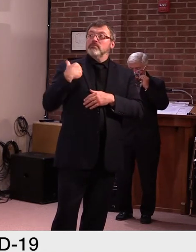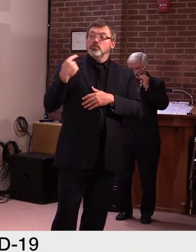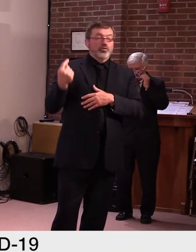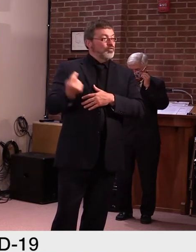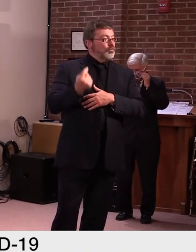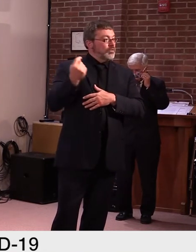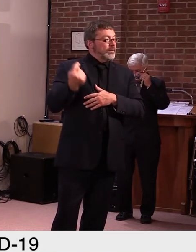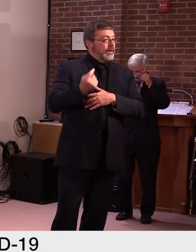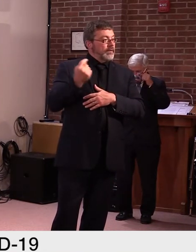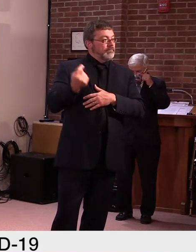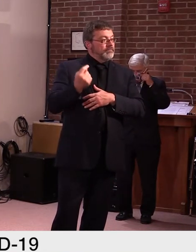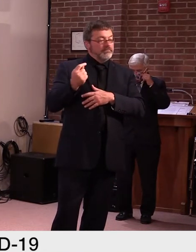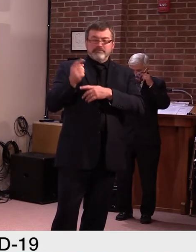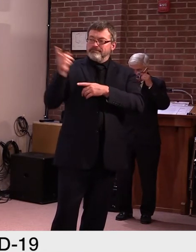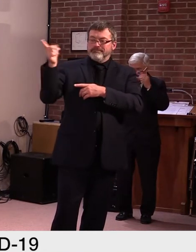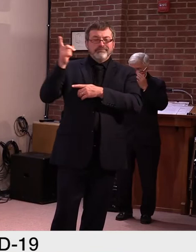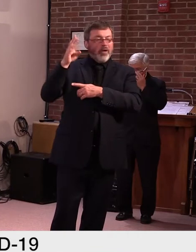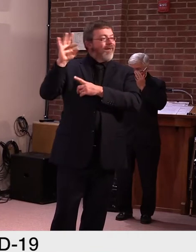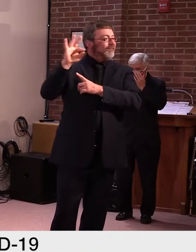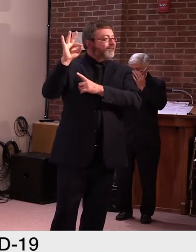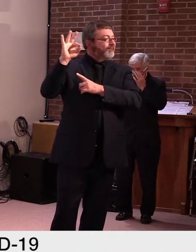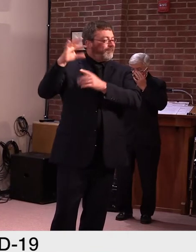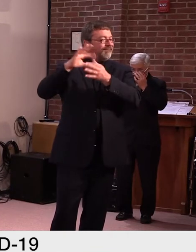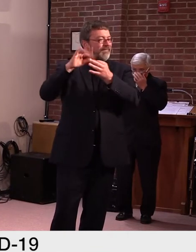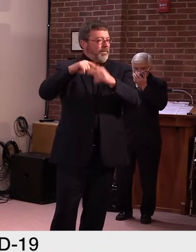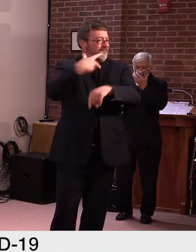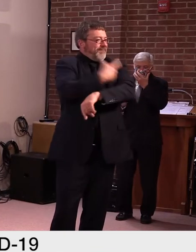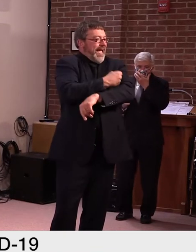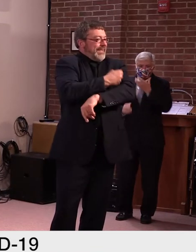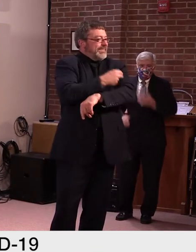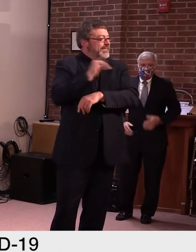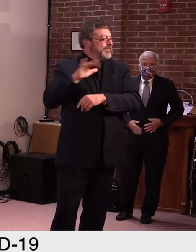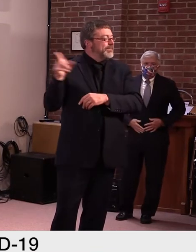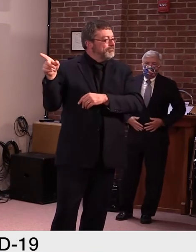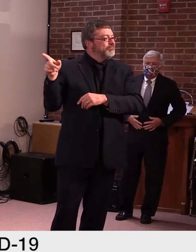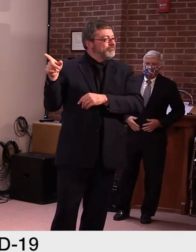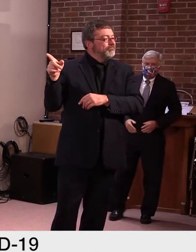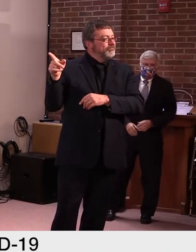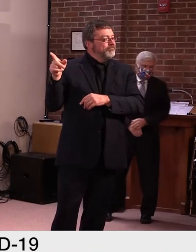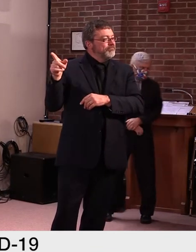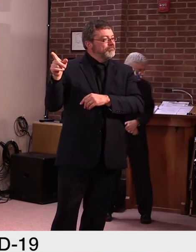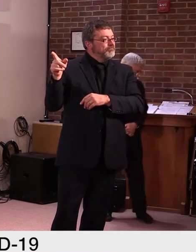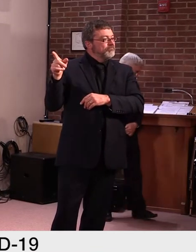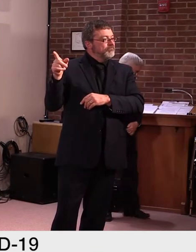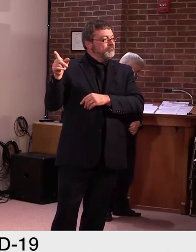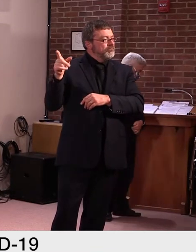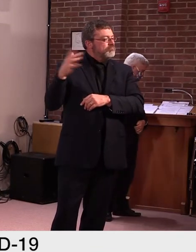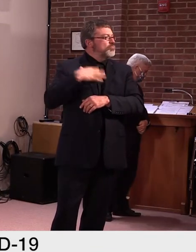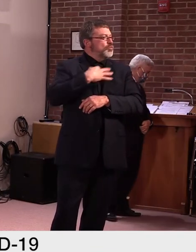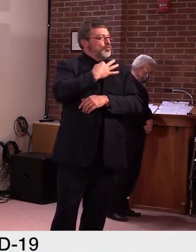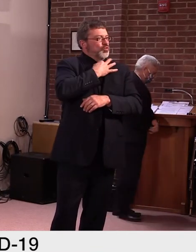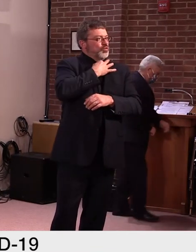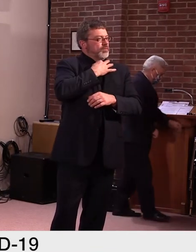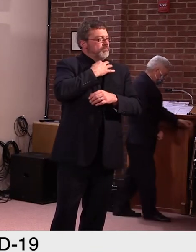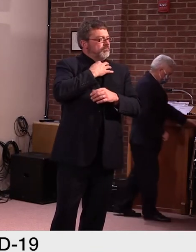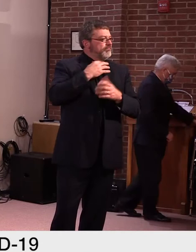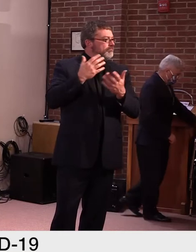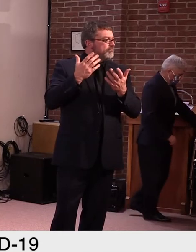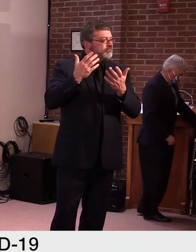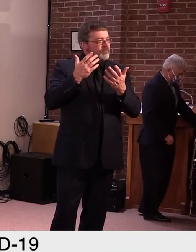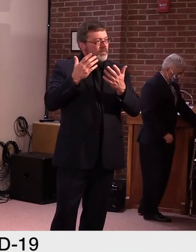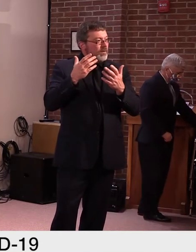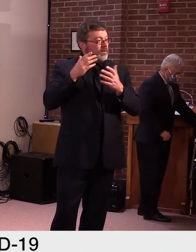Vermont opponents of mandatory vaccinations say pharmaceutical companies will enjoy legal immunity from damages if the